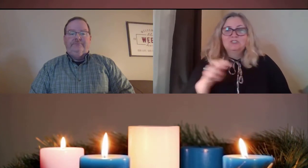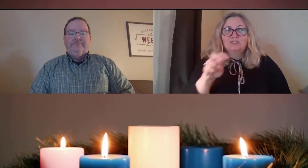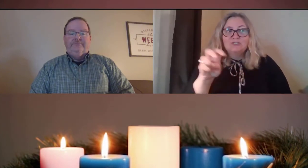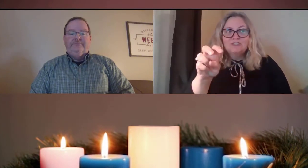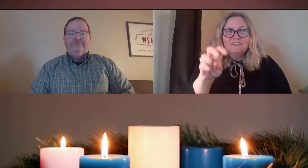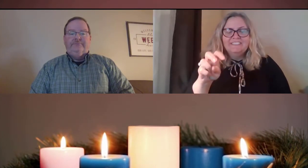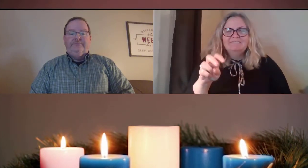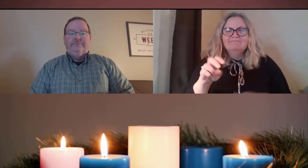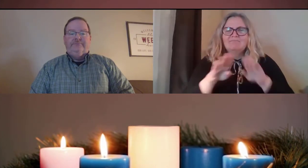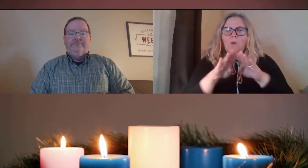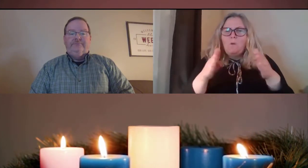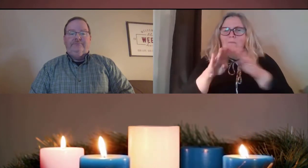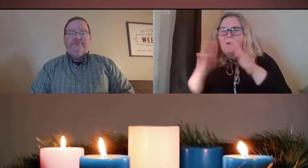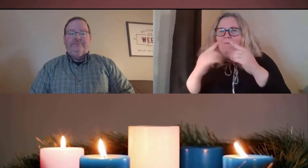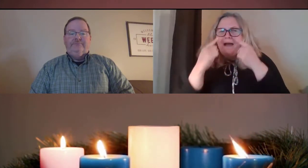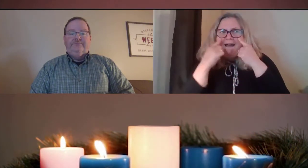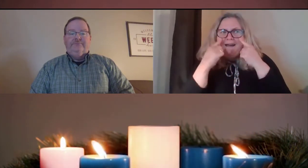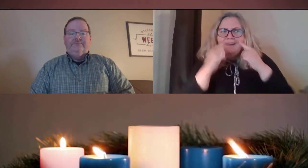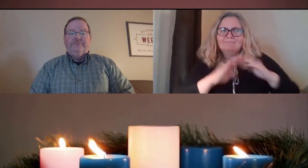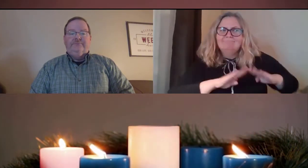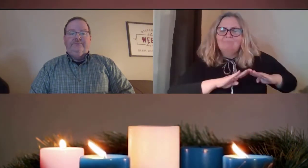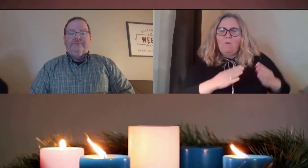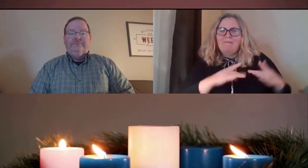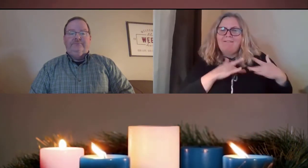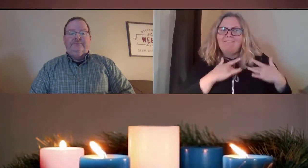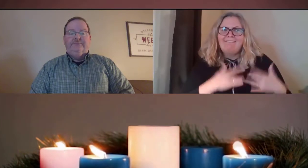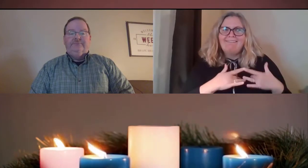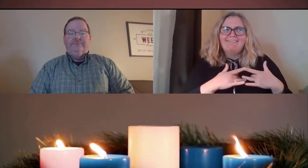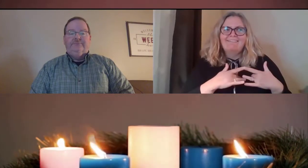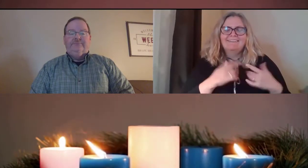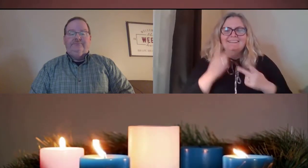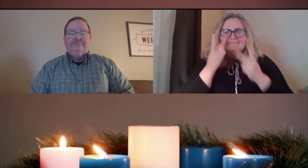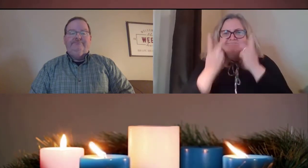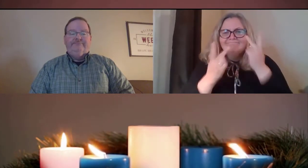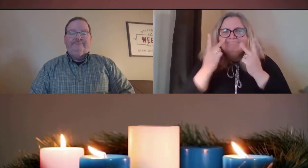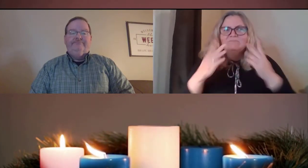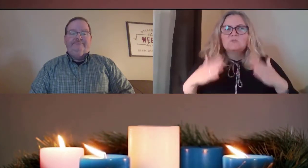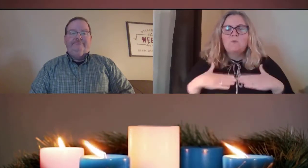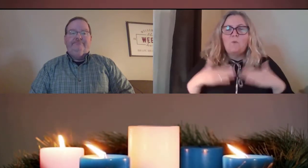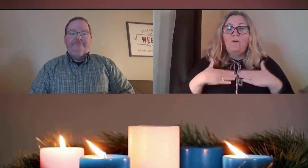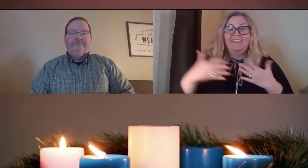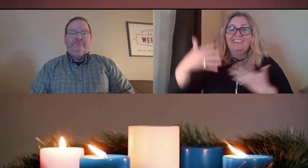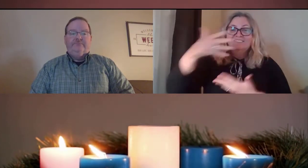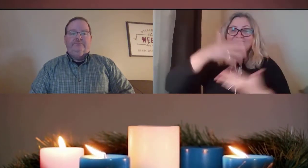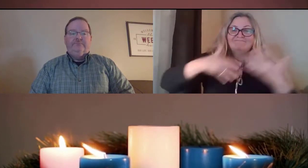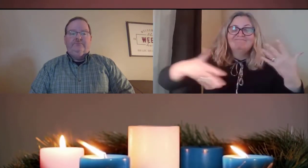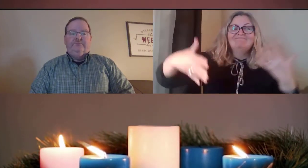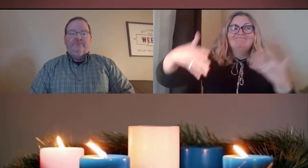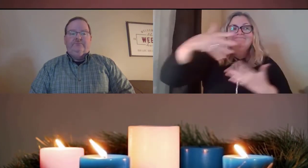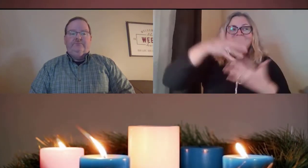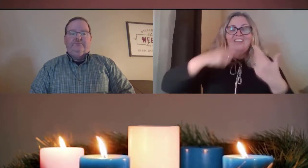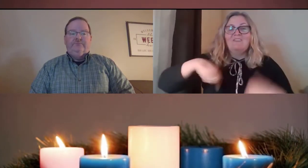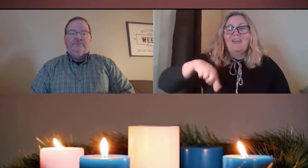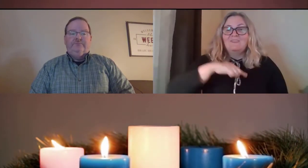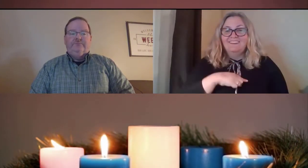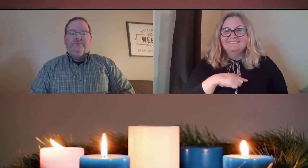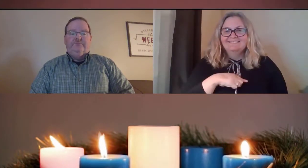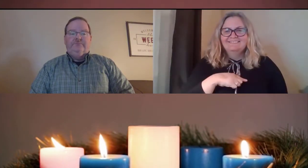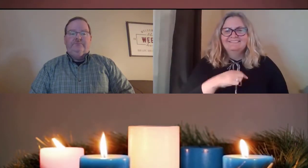This week, during our Advent journey, Lord, help us to open our eyes and our hearts and see the joy